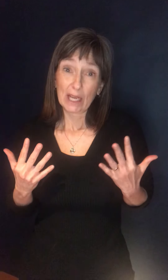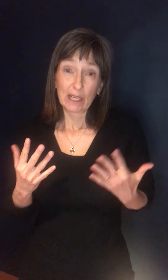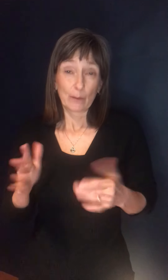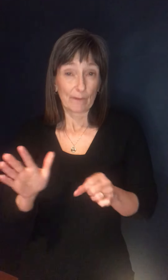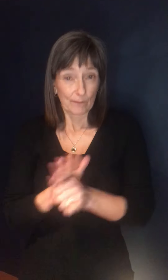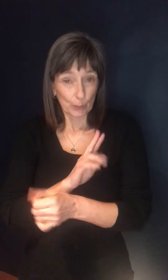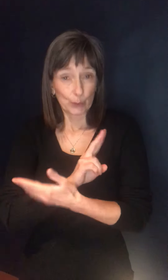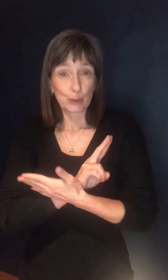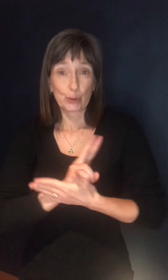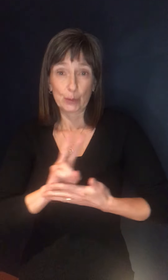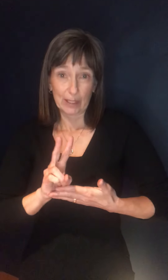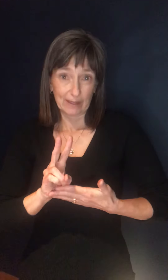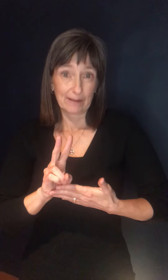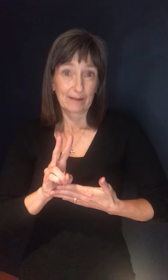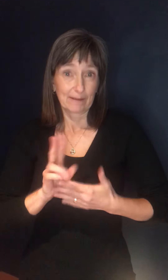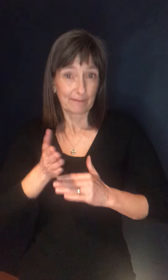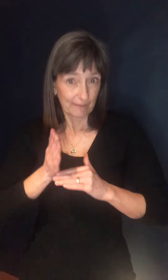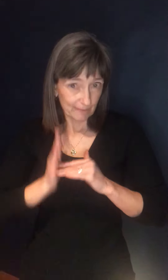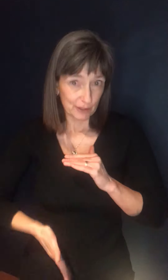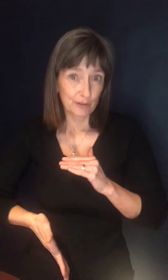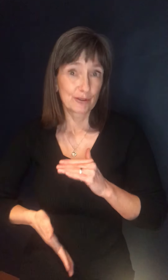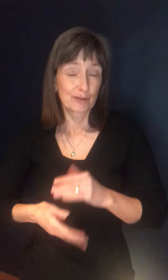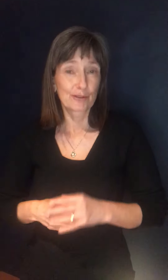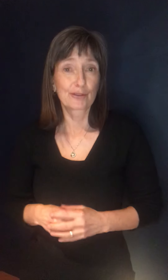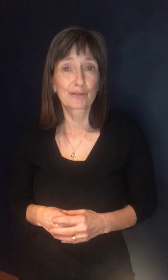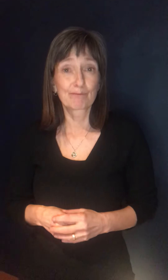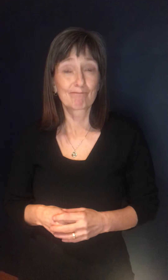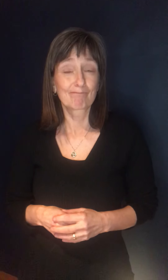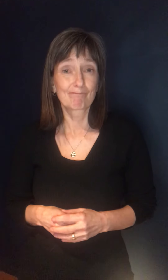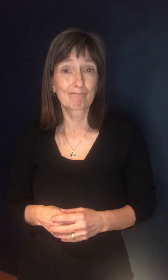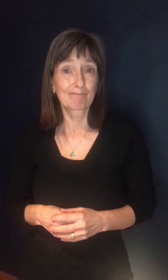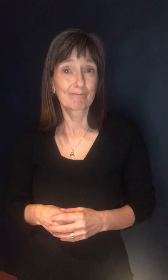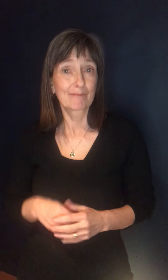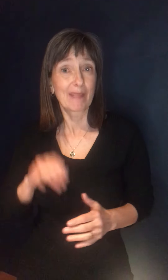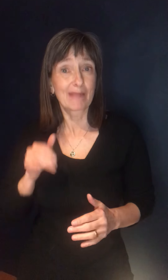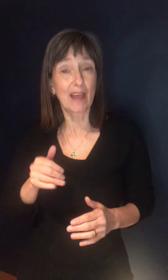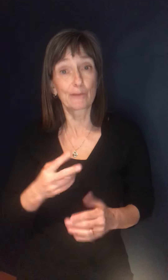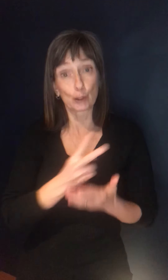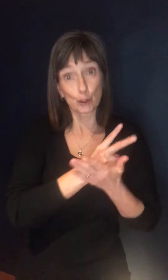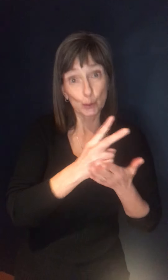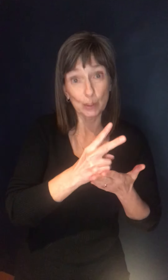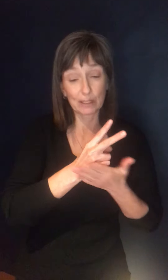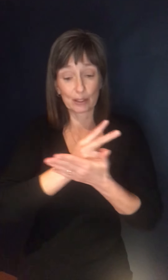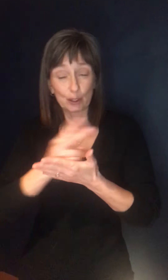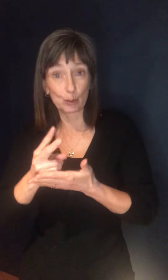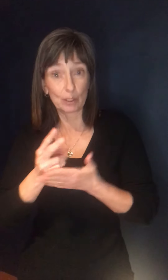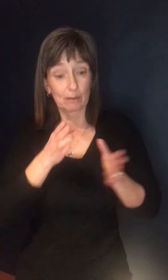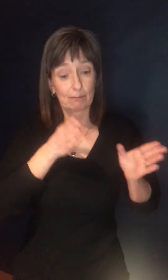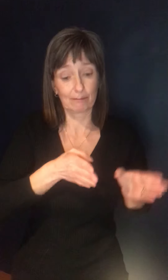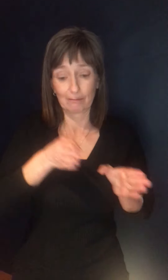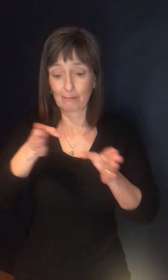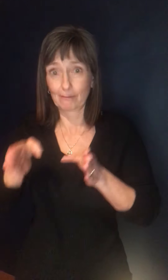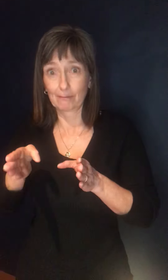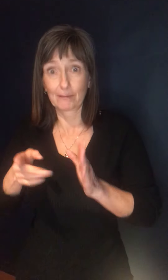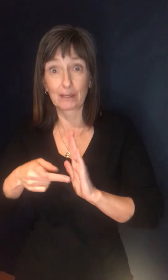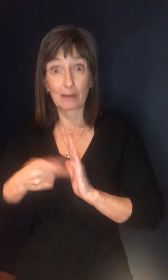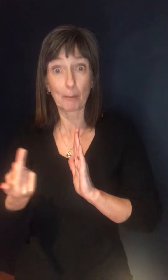um, we, um, as we had suggested that is an incubation period, so that's why we wait the two weeks. Um, and you know,